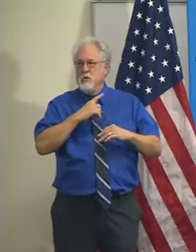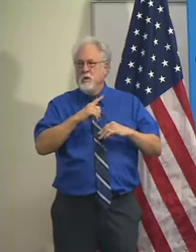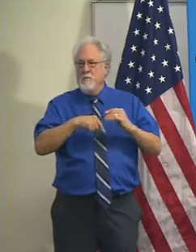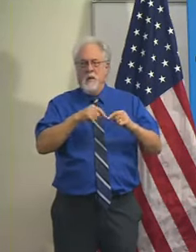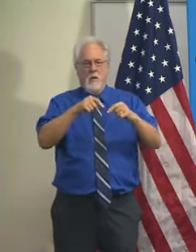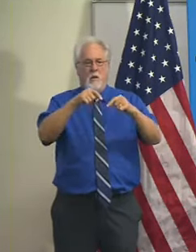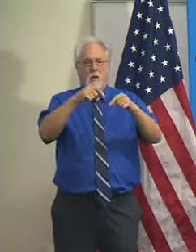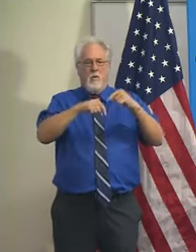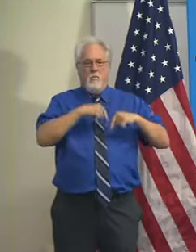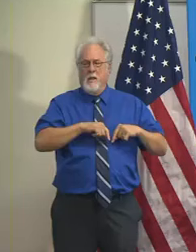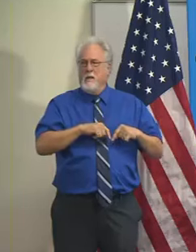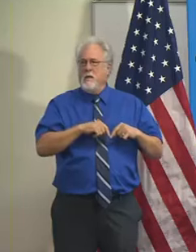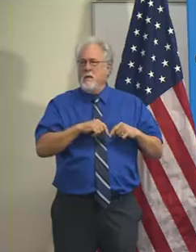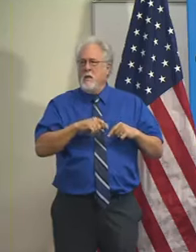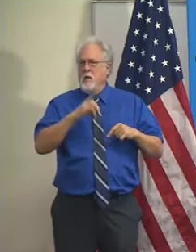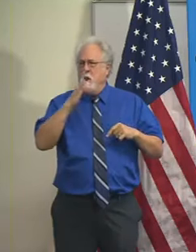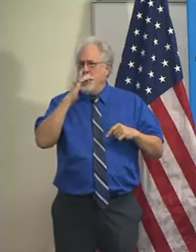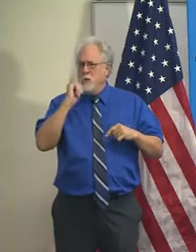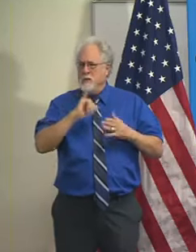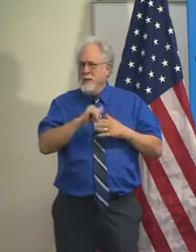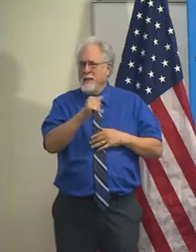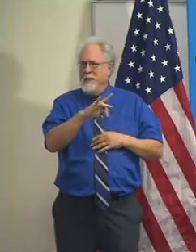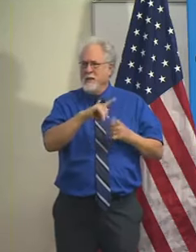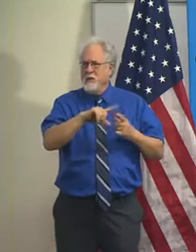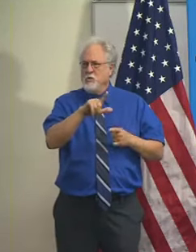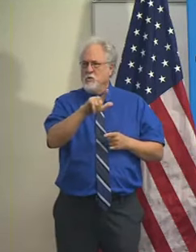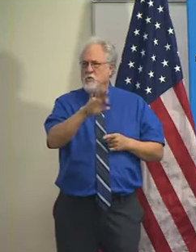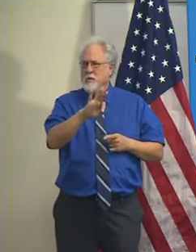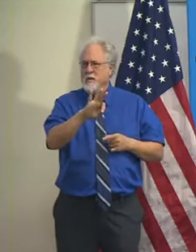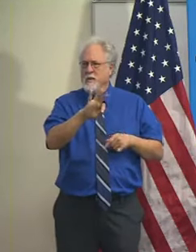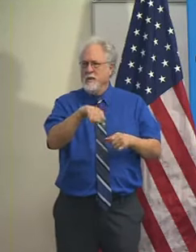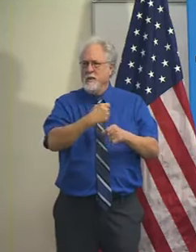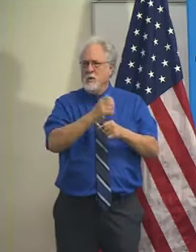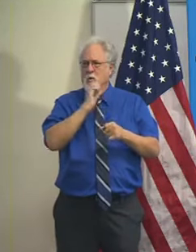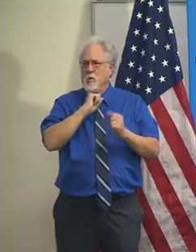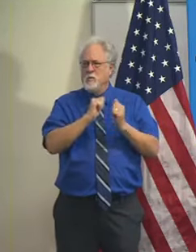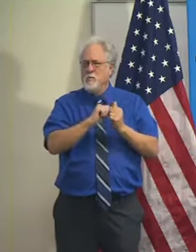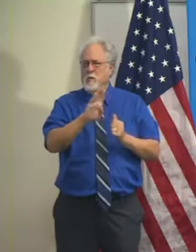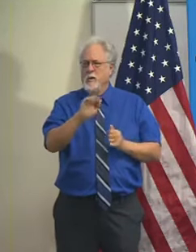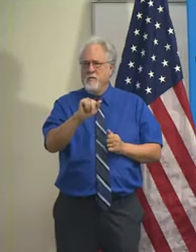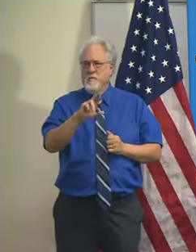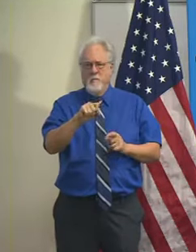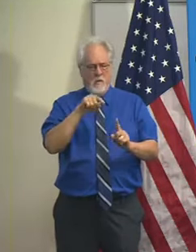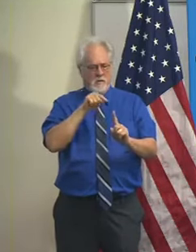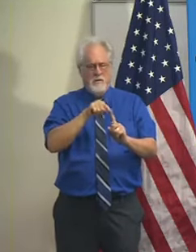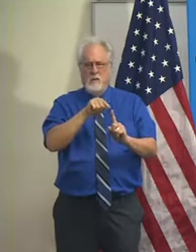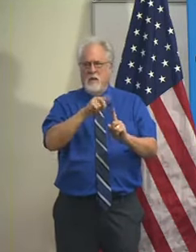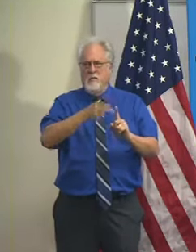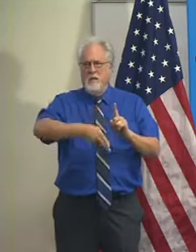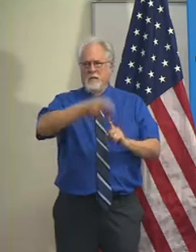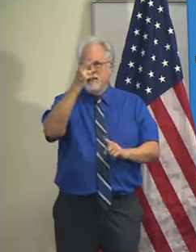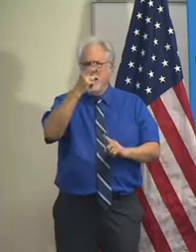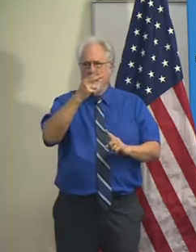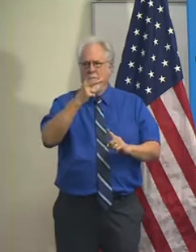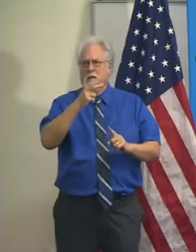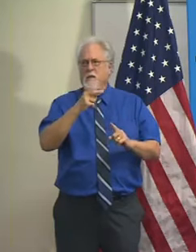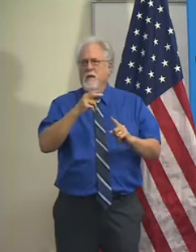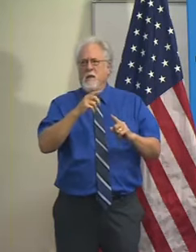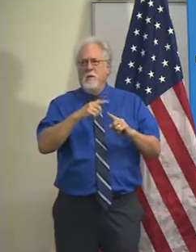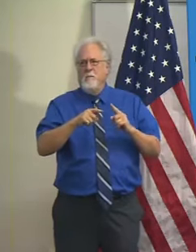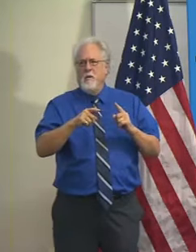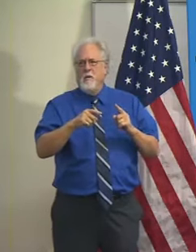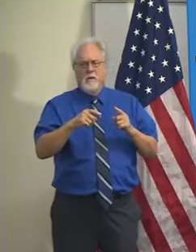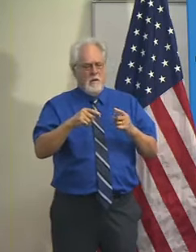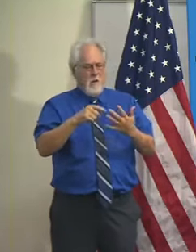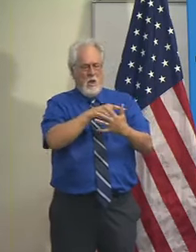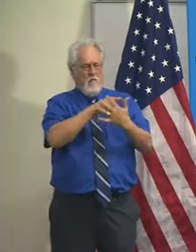backwards? It sort of looks like 29-year-old slat bars seems to be very high up. I'm not sure what you're talking about, but just what